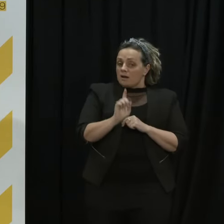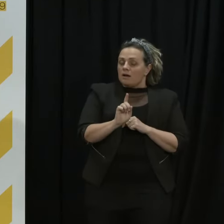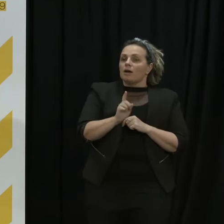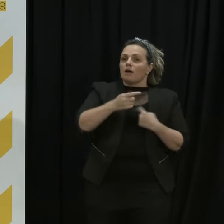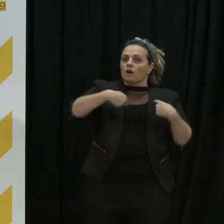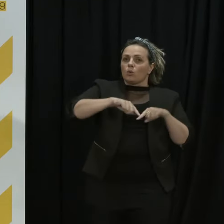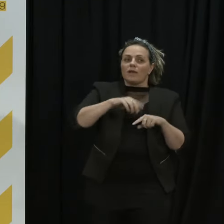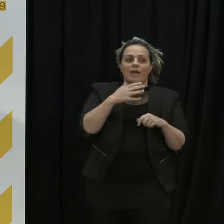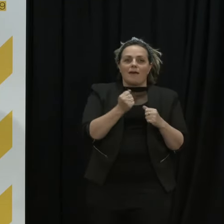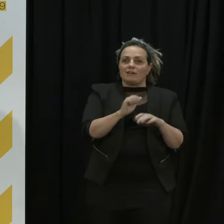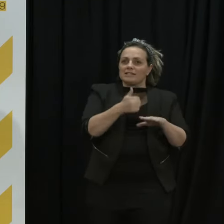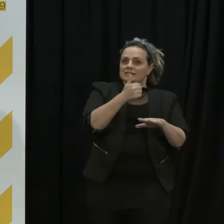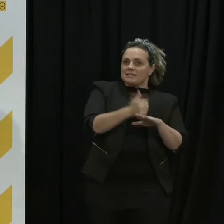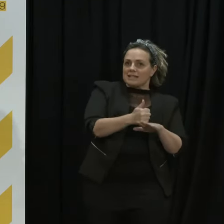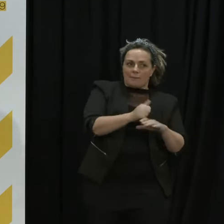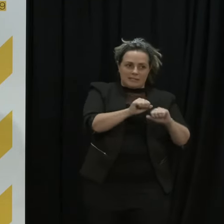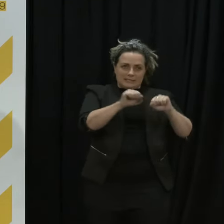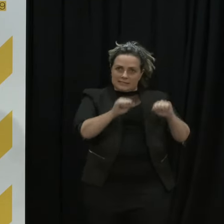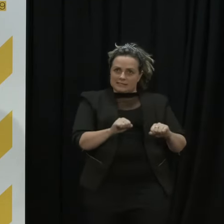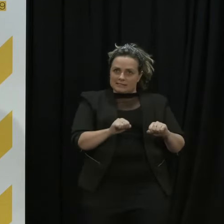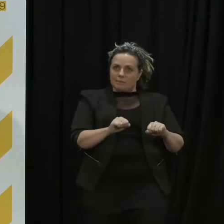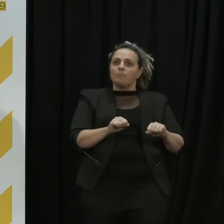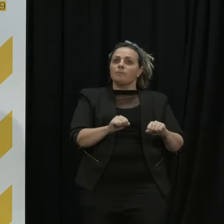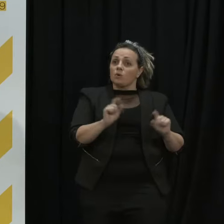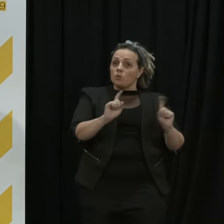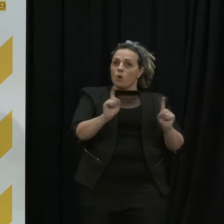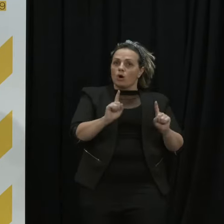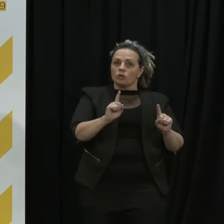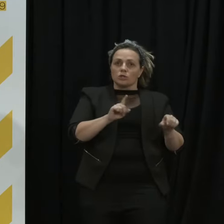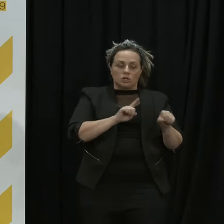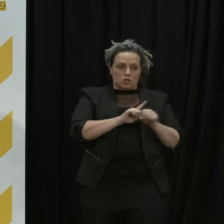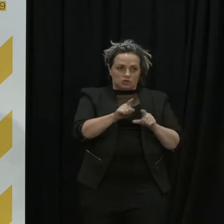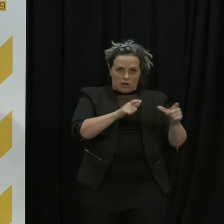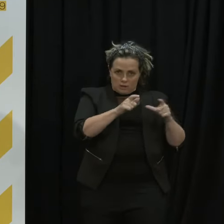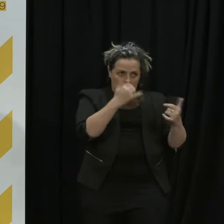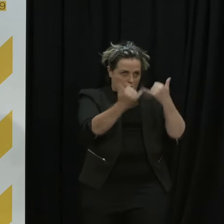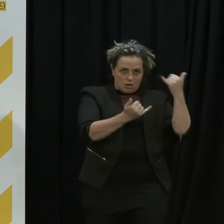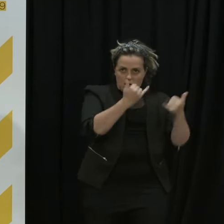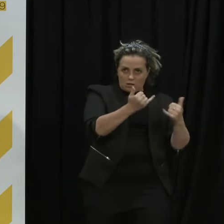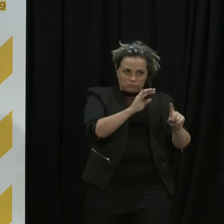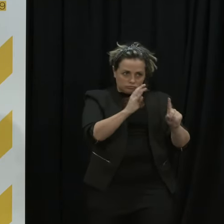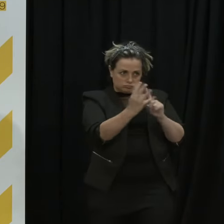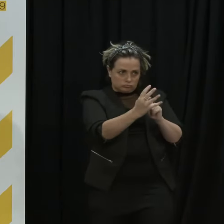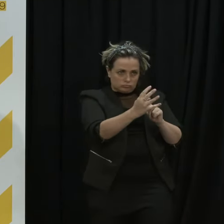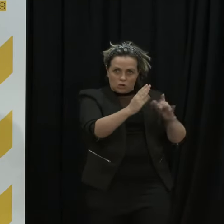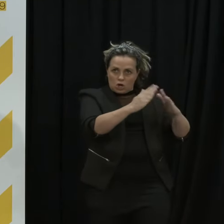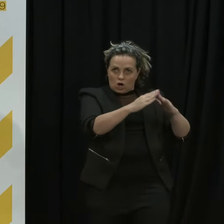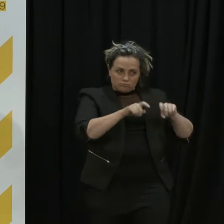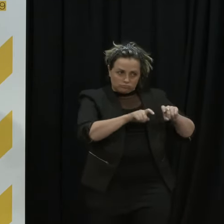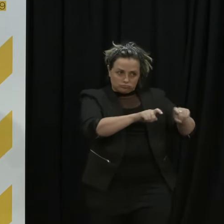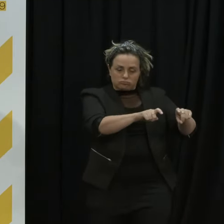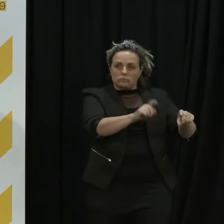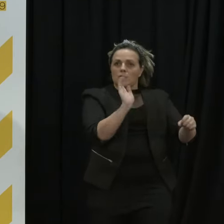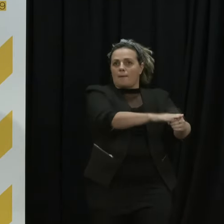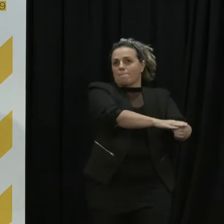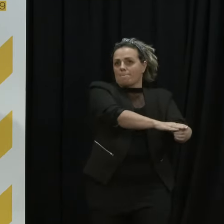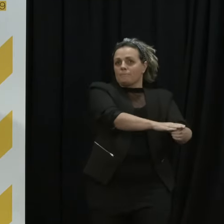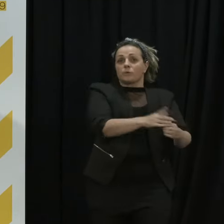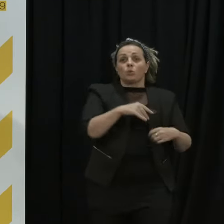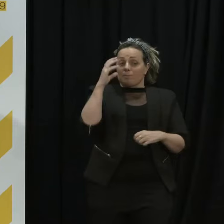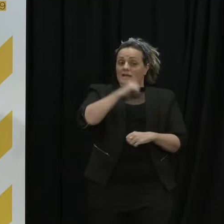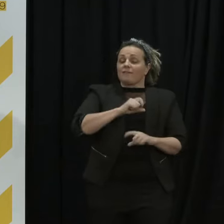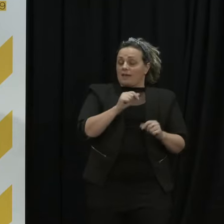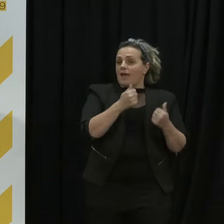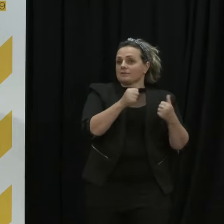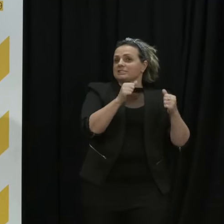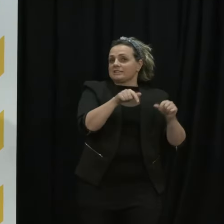in place in the Waikato is to be able to continue to try to stamp out this outbreak and we're taking the approach we're taking because we believe we can do